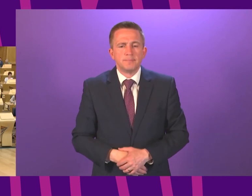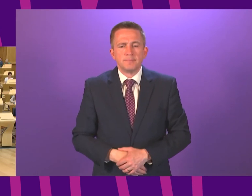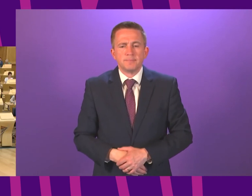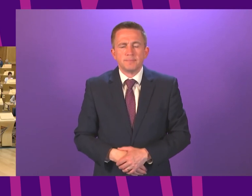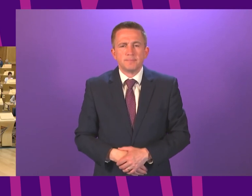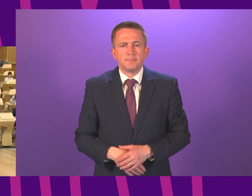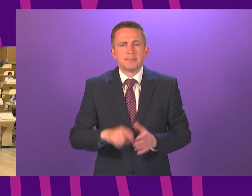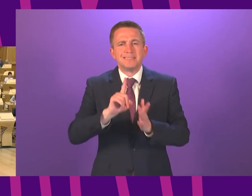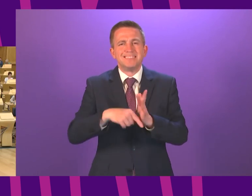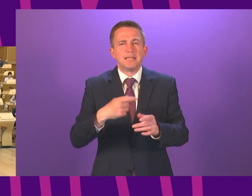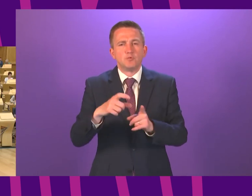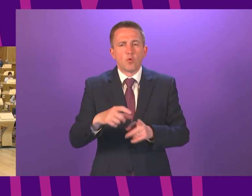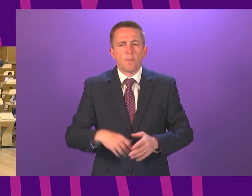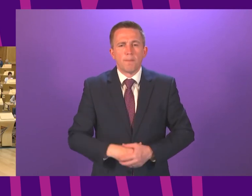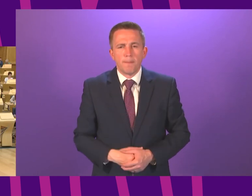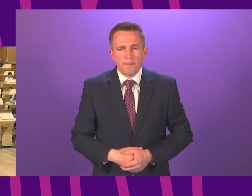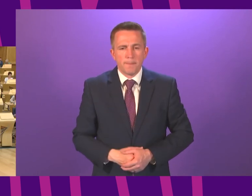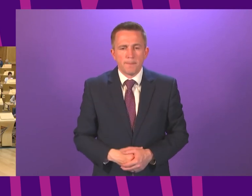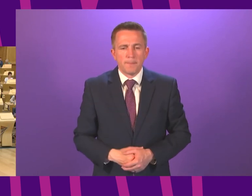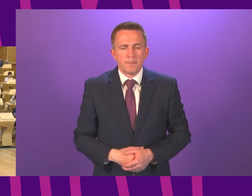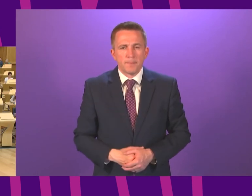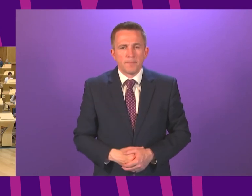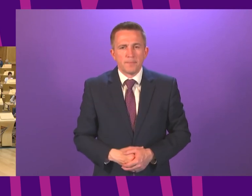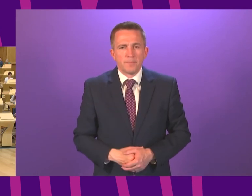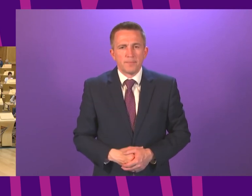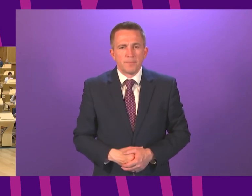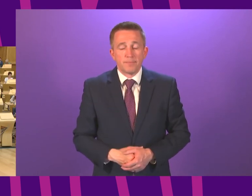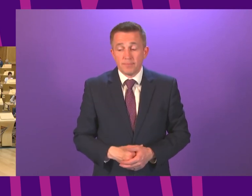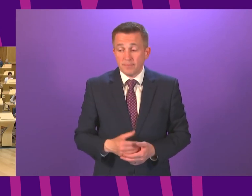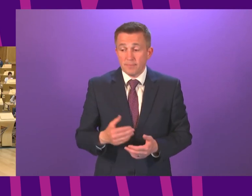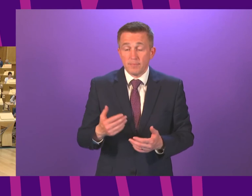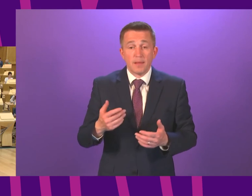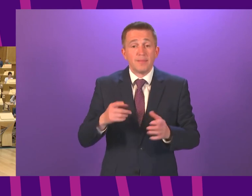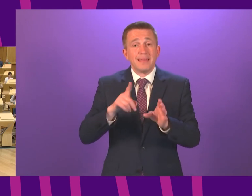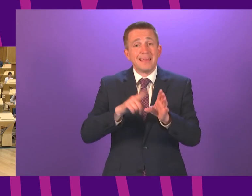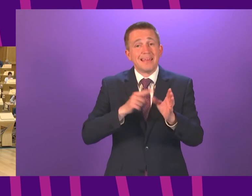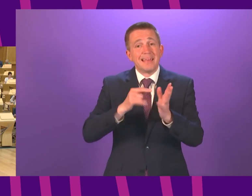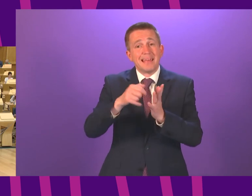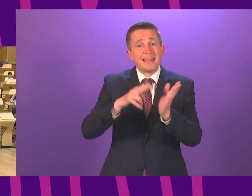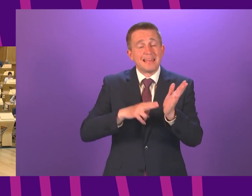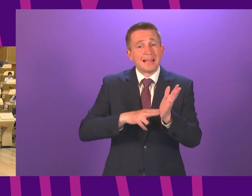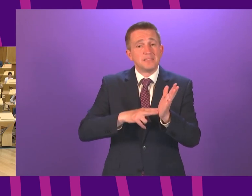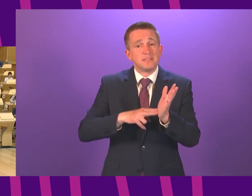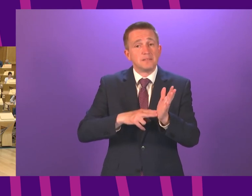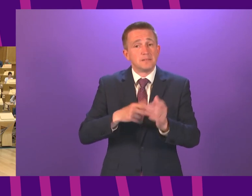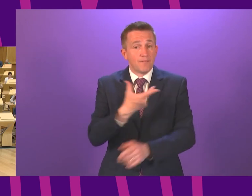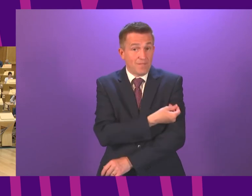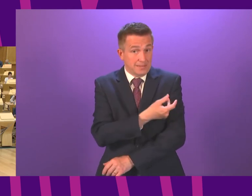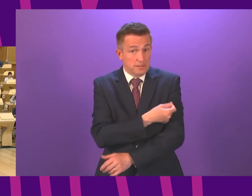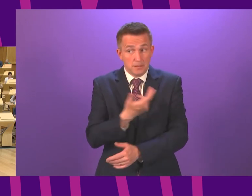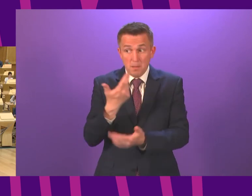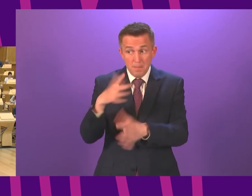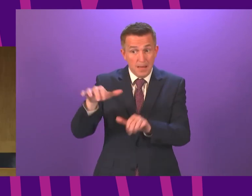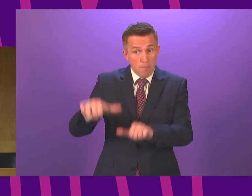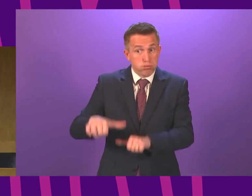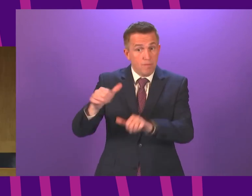James Dornan to be followed by Neil Gray in light of the news around the Janssen one-dose vaccine being approved for use in the UK